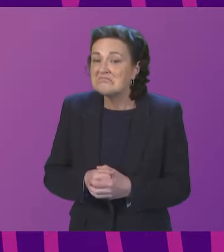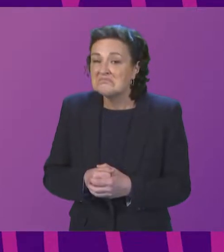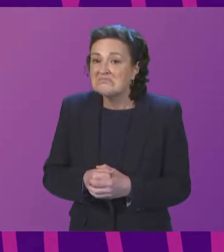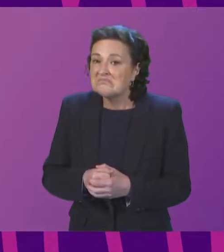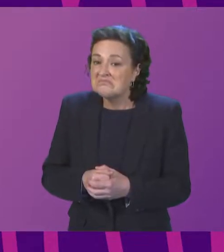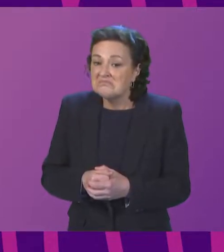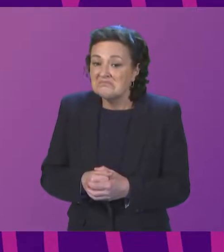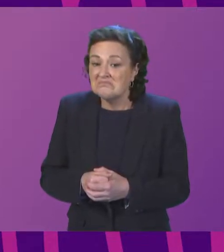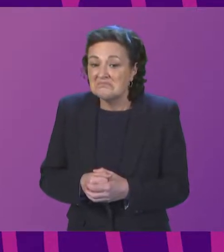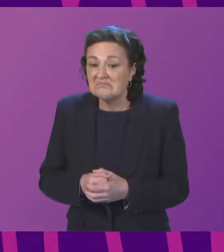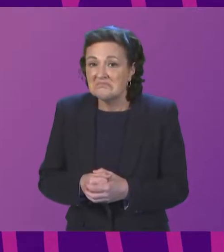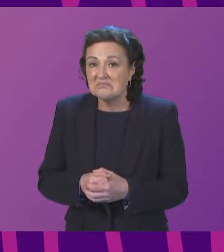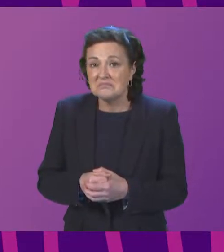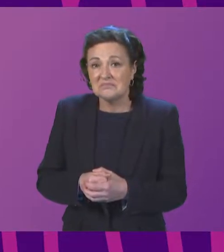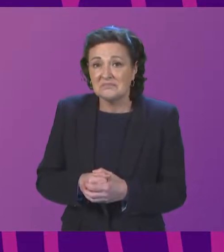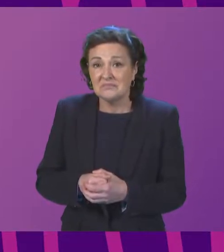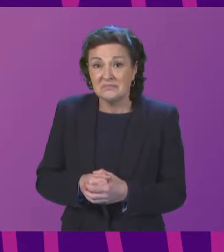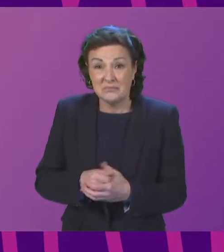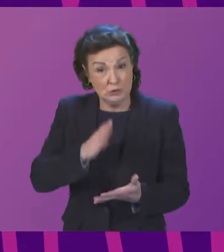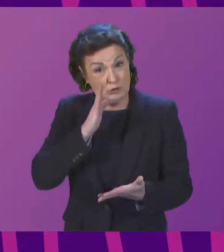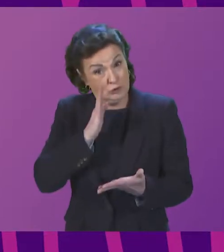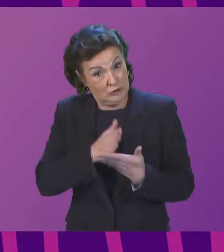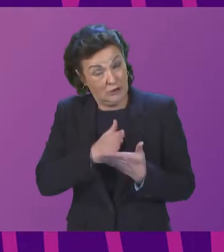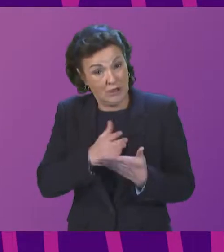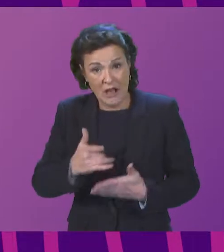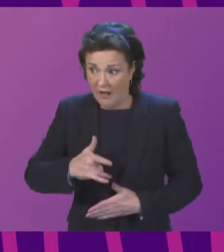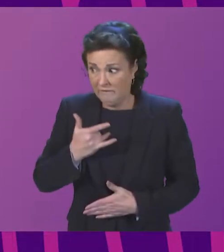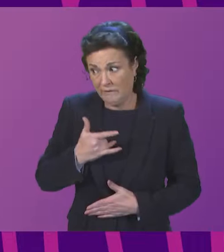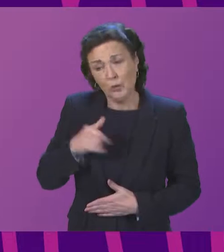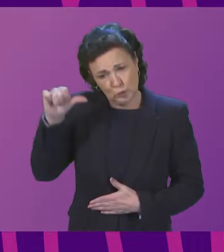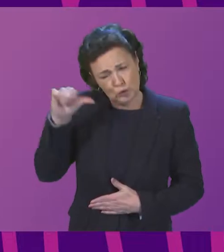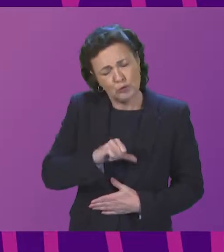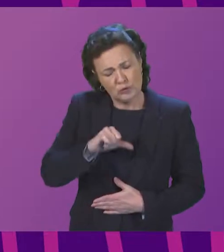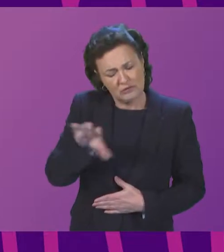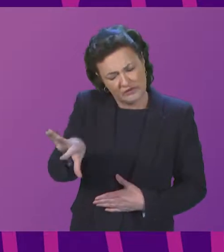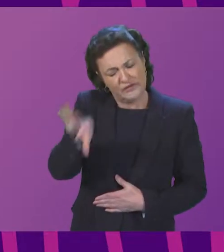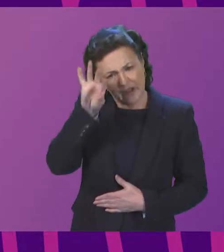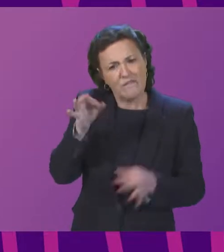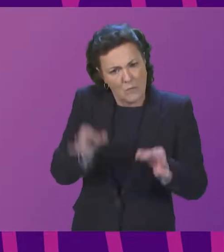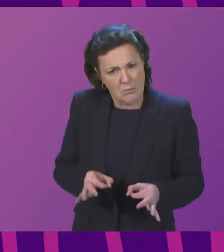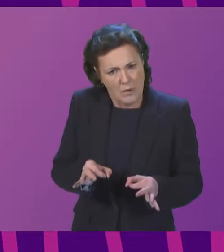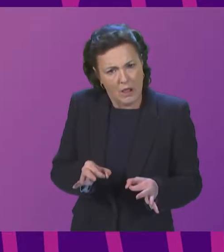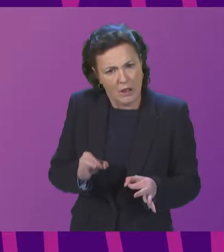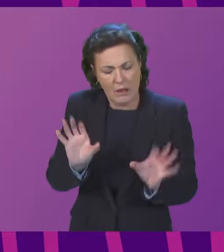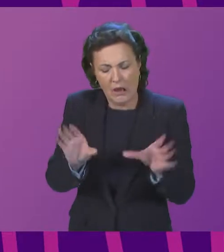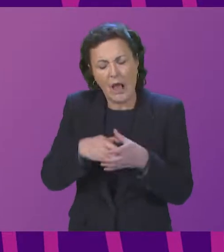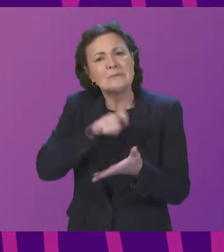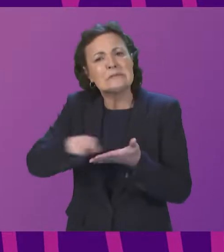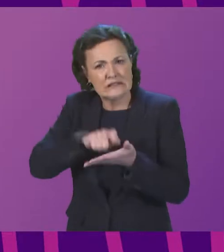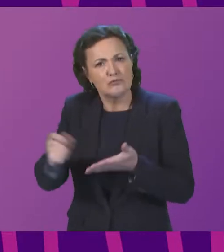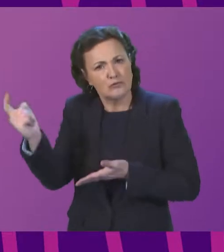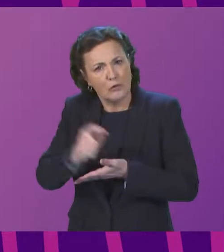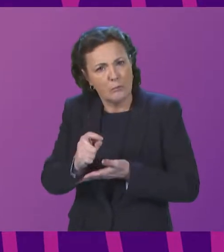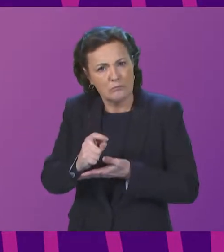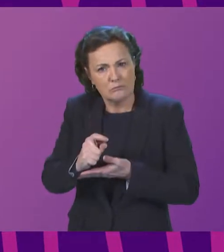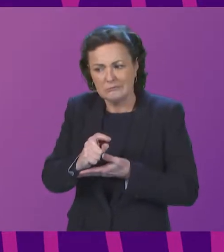very much in our favour if we do invite the cabinet secretary to now come. The evidence we've heard and it's useful